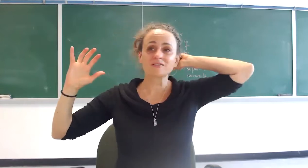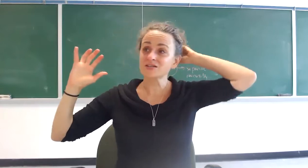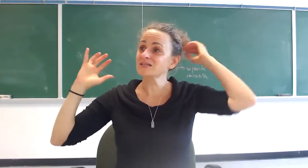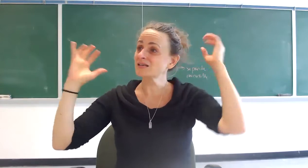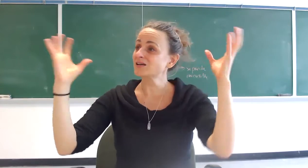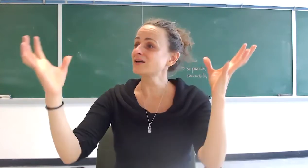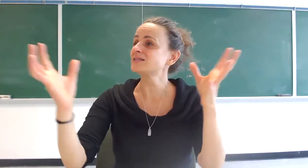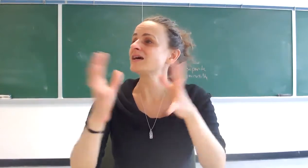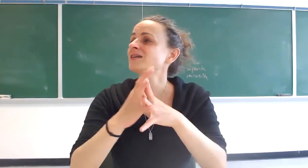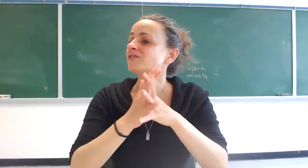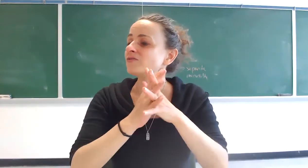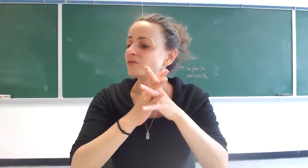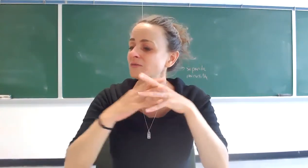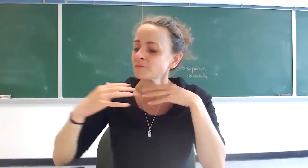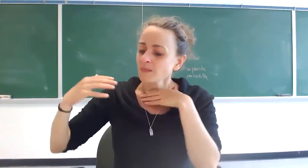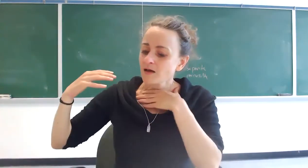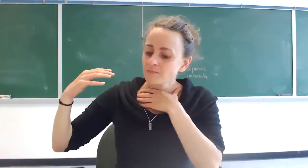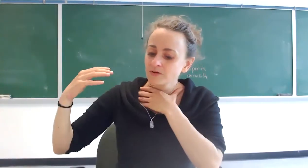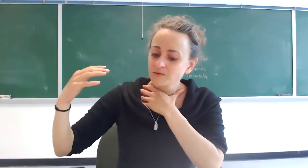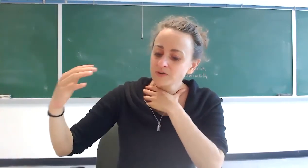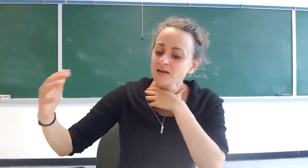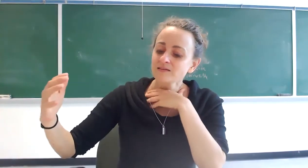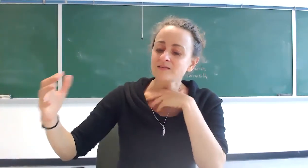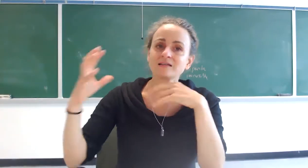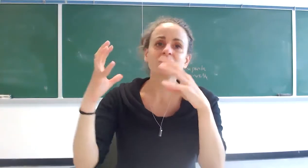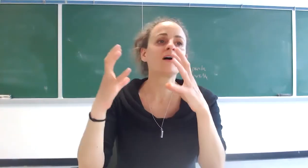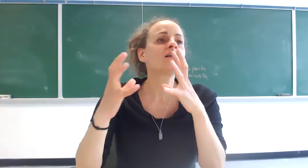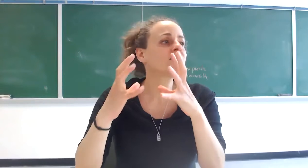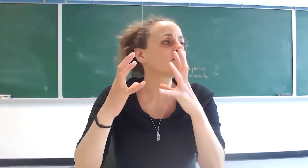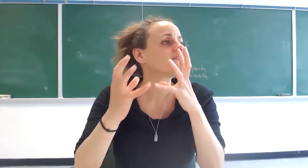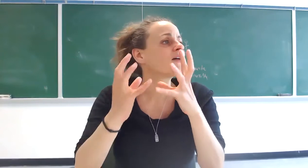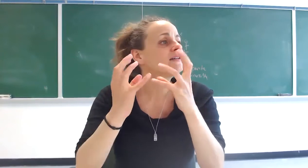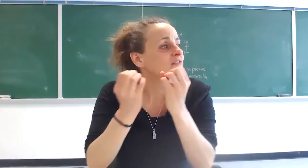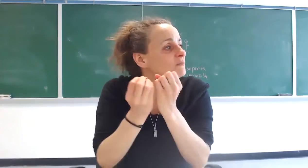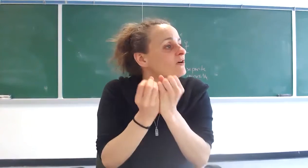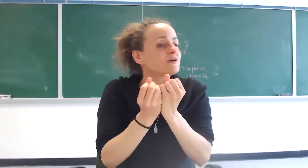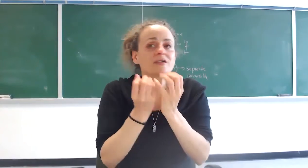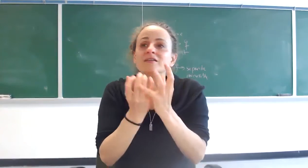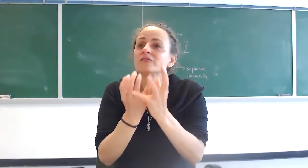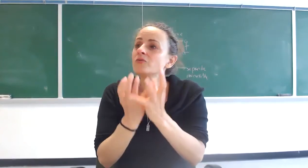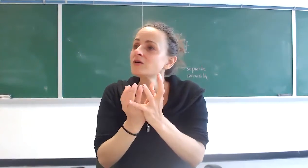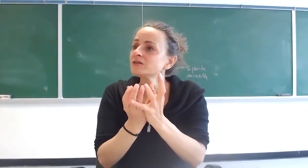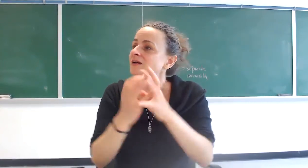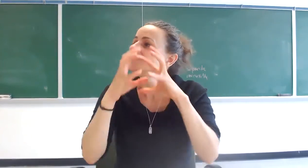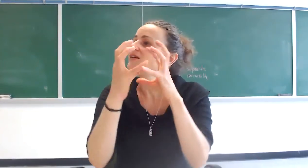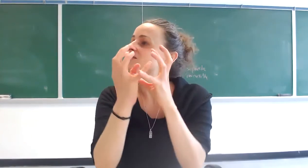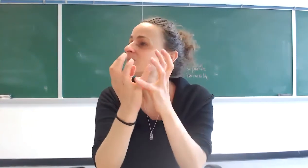Nietzsche said god is dead and so forth um but he realizes that god the divine spark in this world needs to be